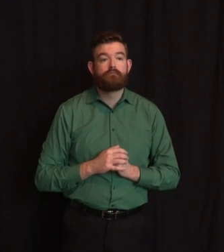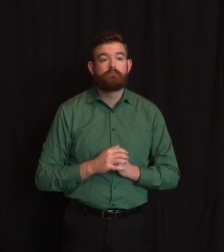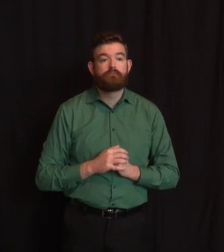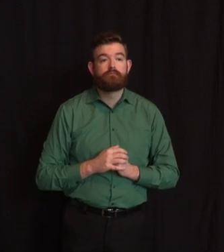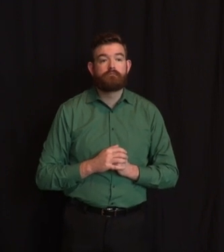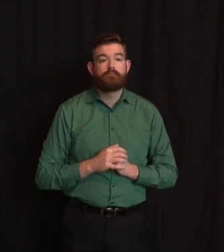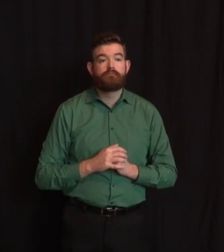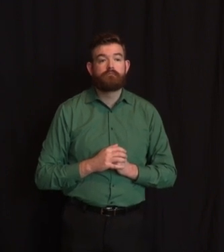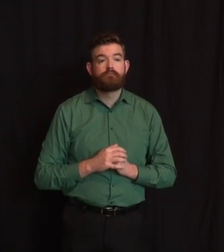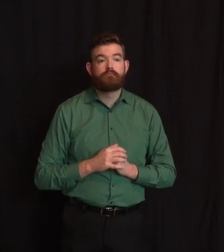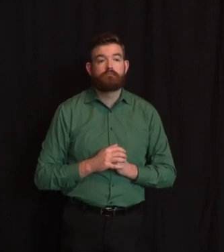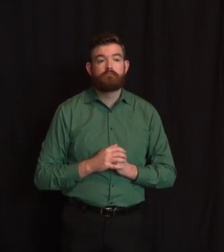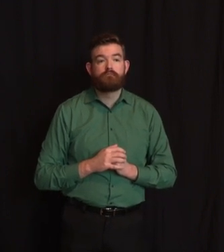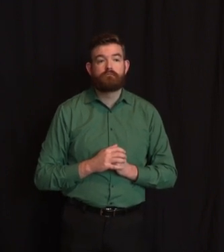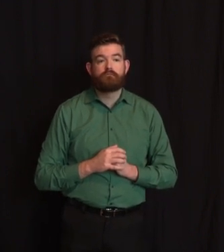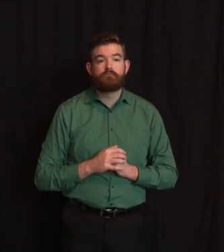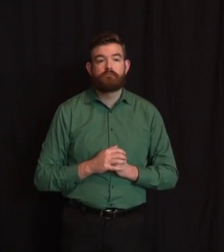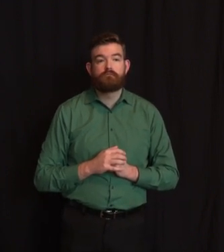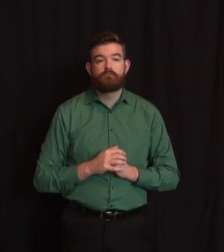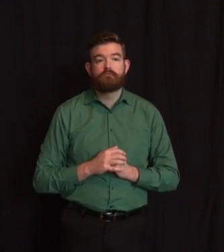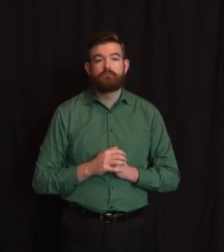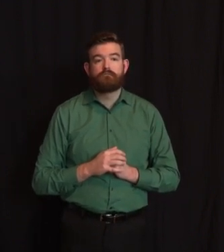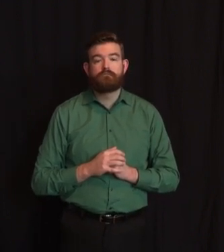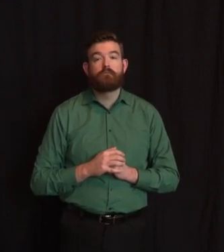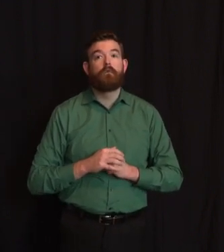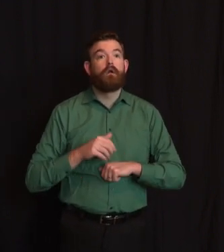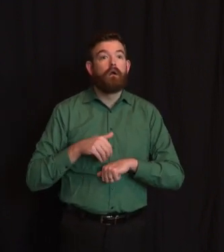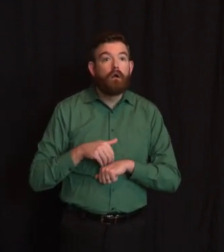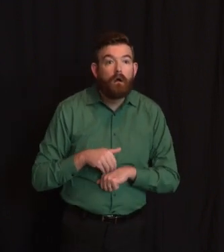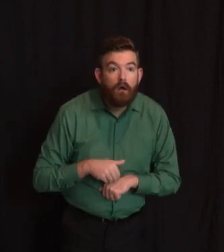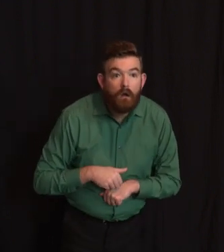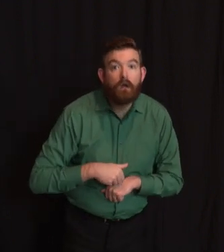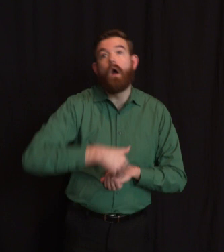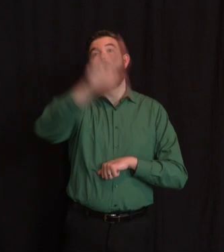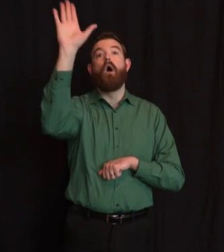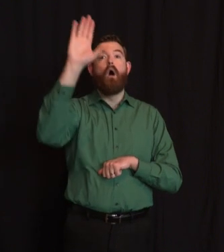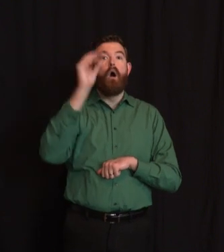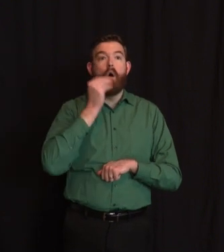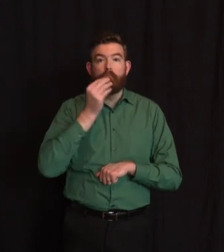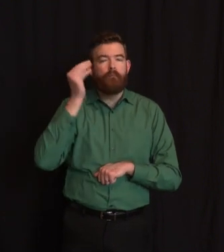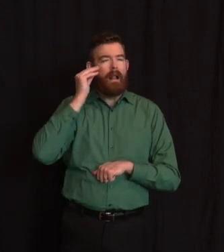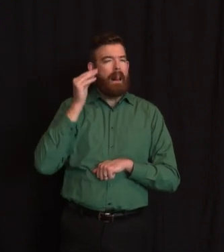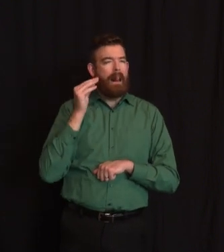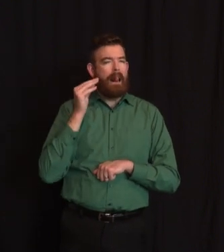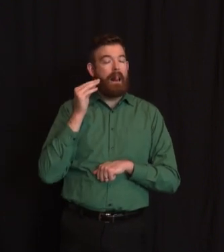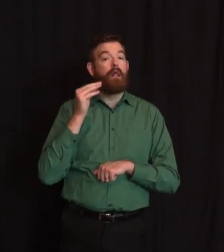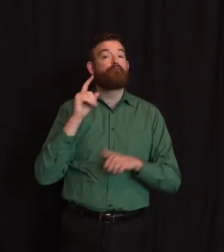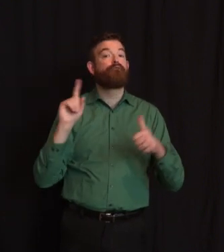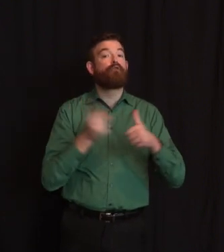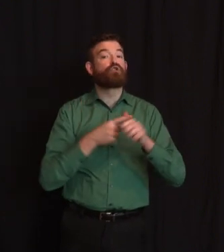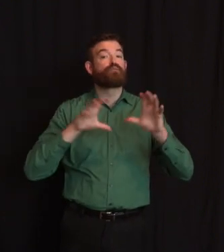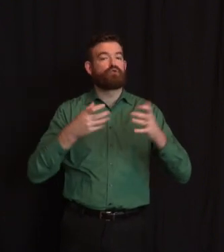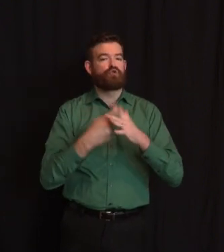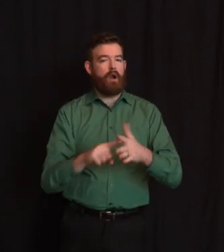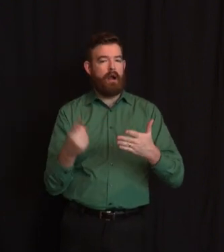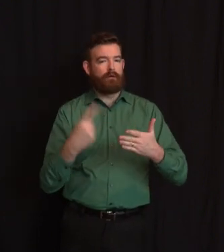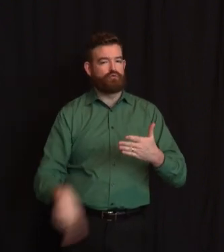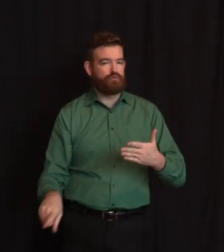those folks. I don't have a number for you yet because they're going through it as we speak. And as it relates to someone with medical issues